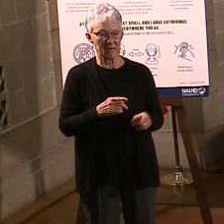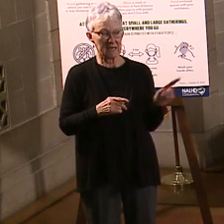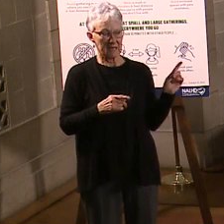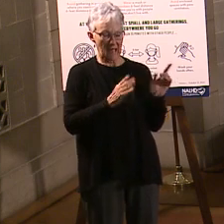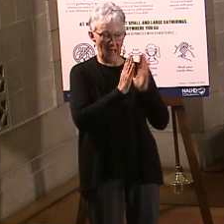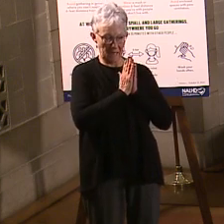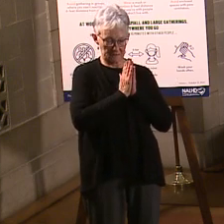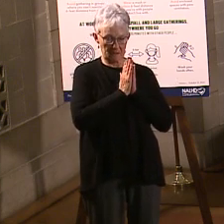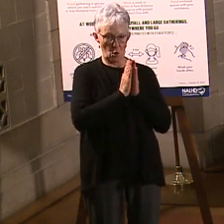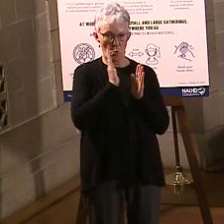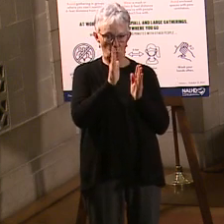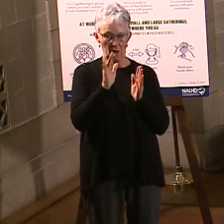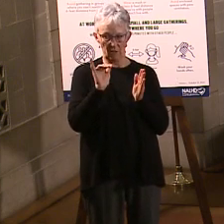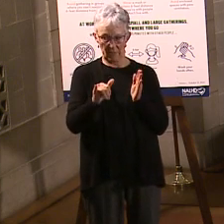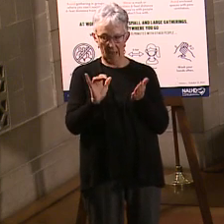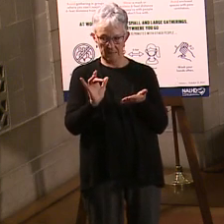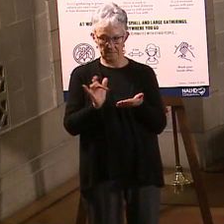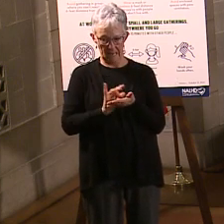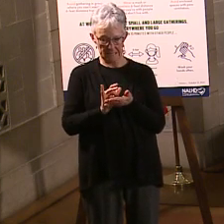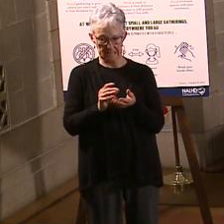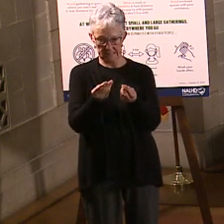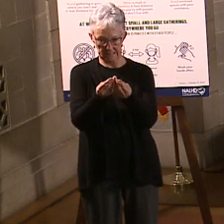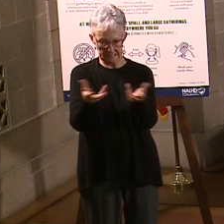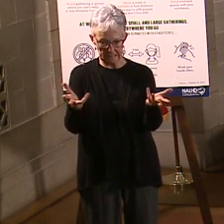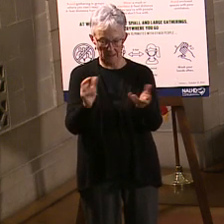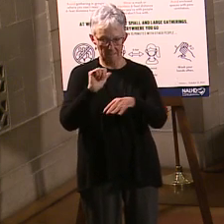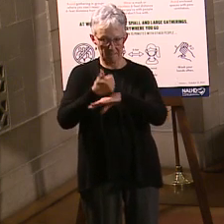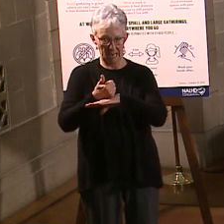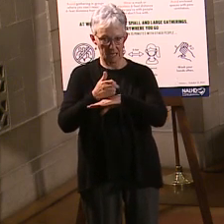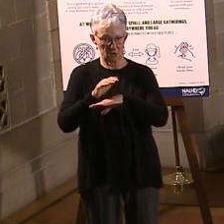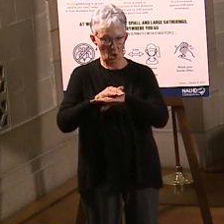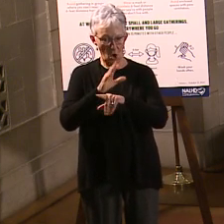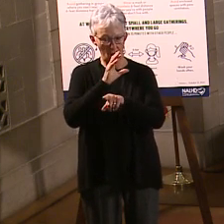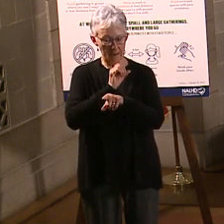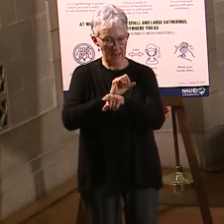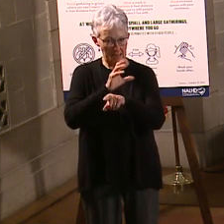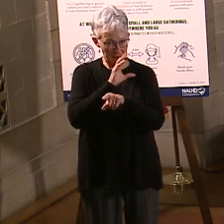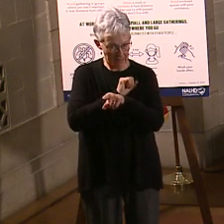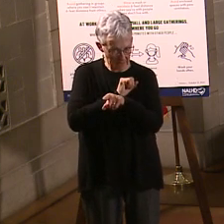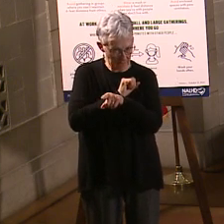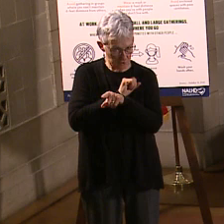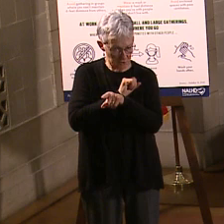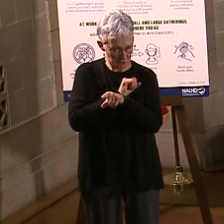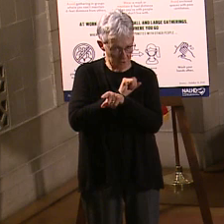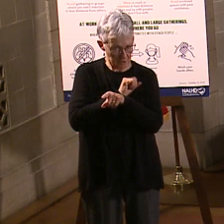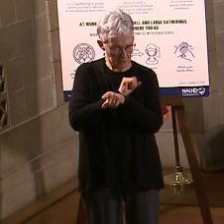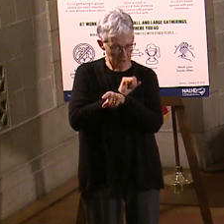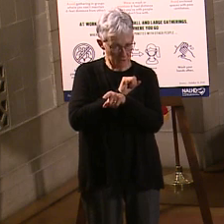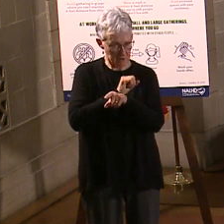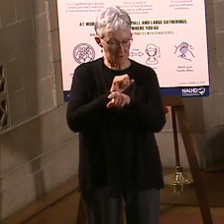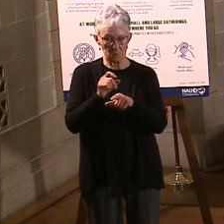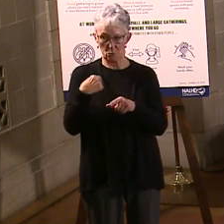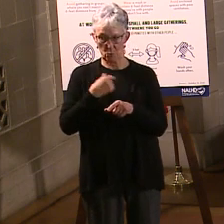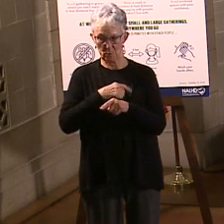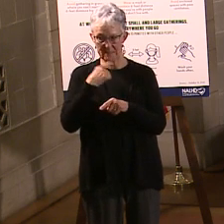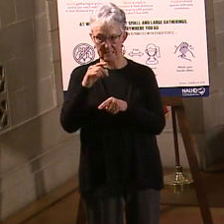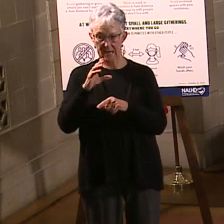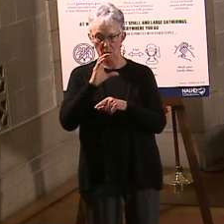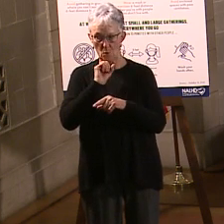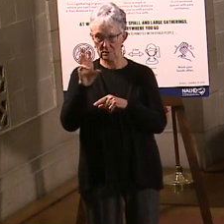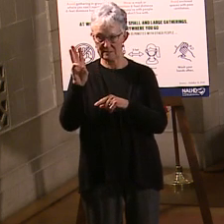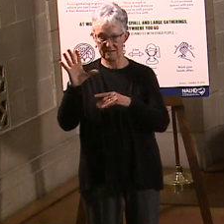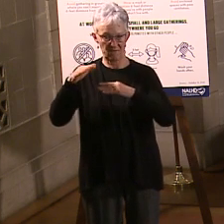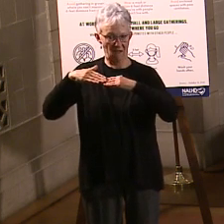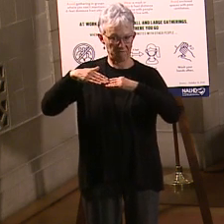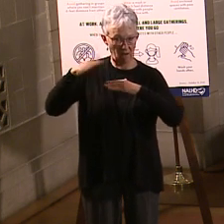or will it be adjusted for, like, 90-plus, 80-plus? Is that, am I saying that correctly? Okay. So, many of the health, so,